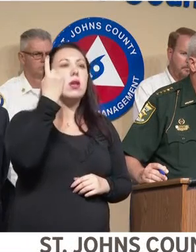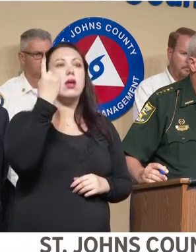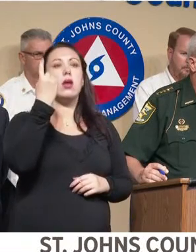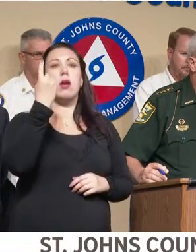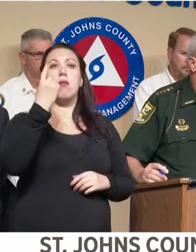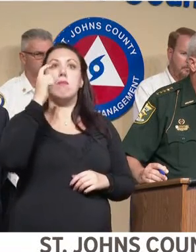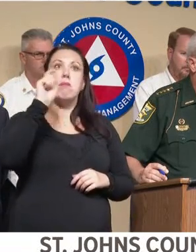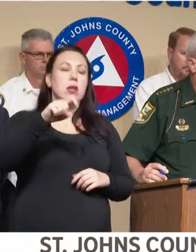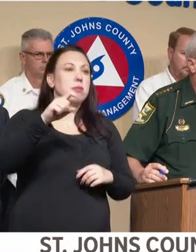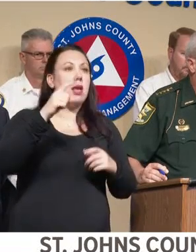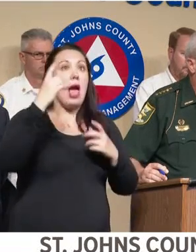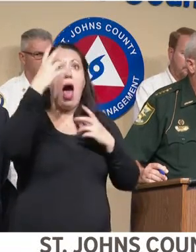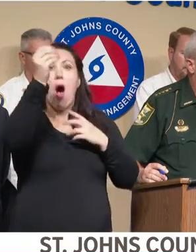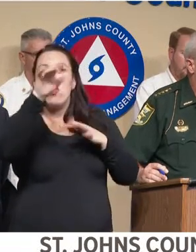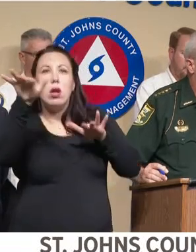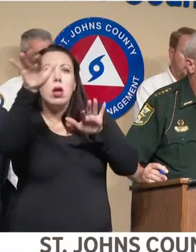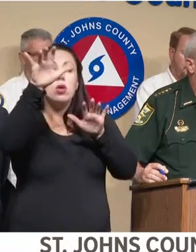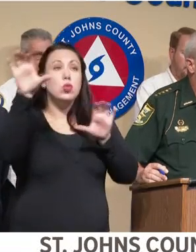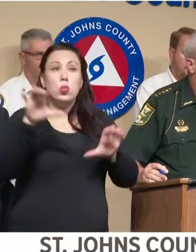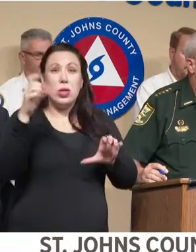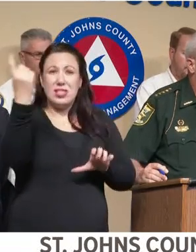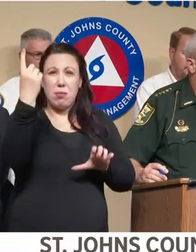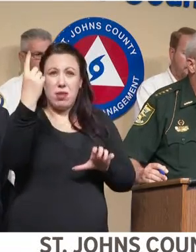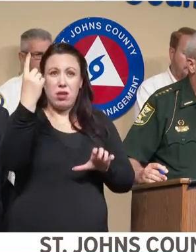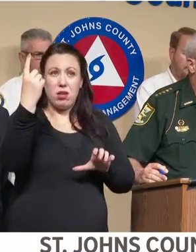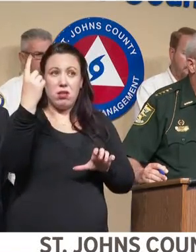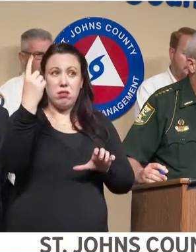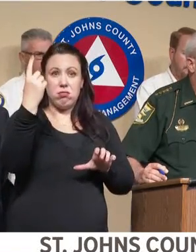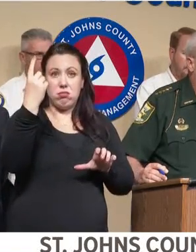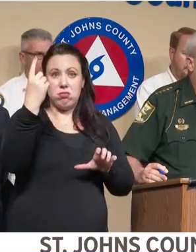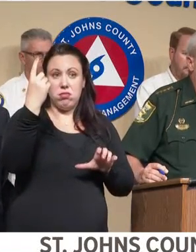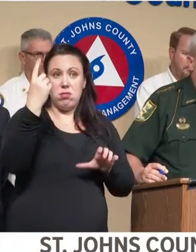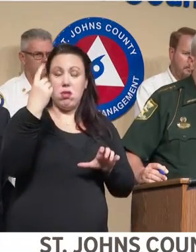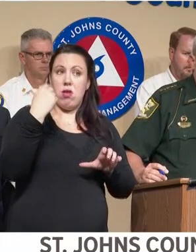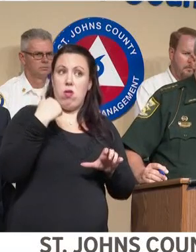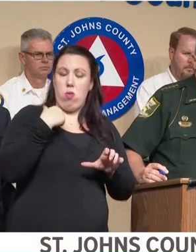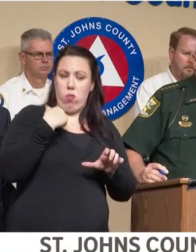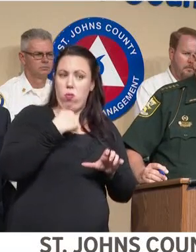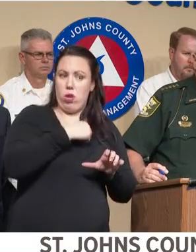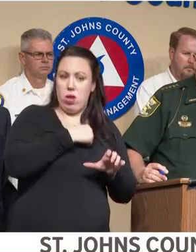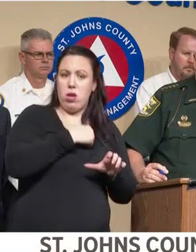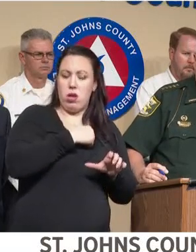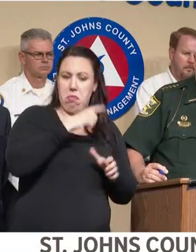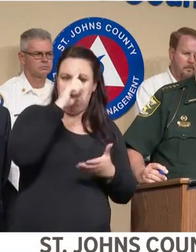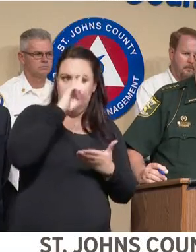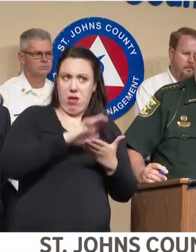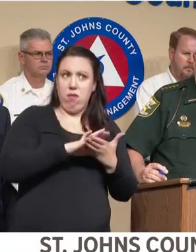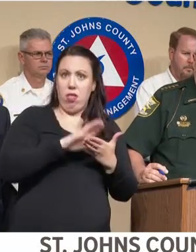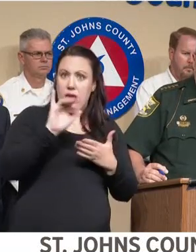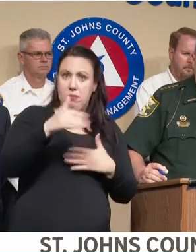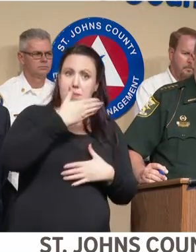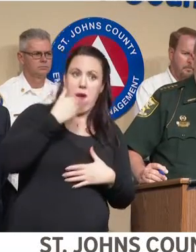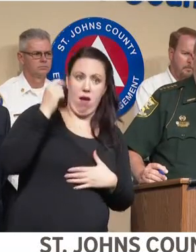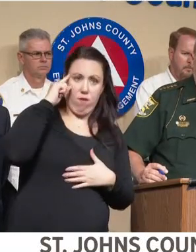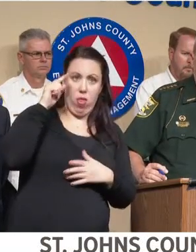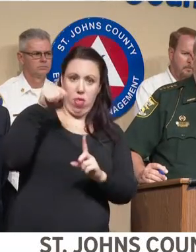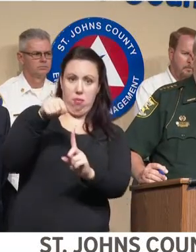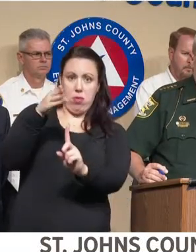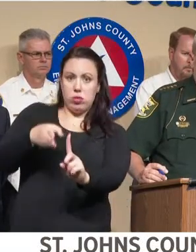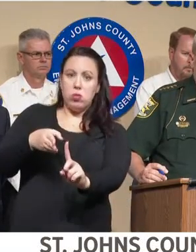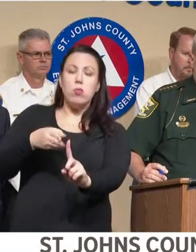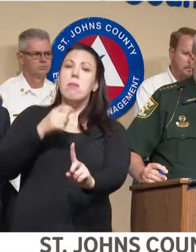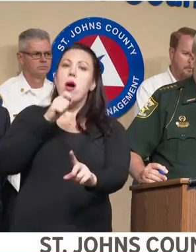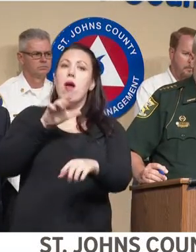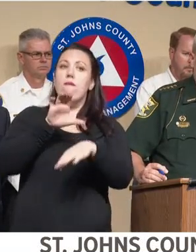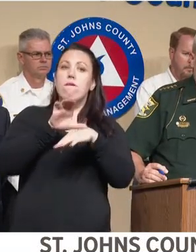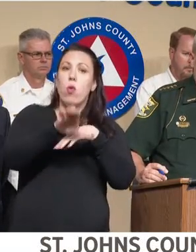doing something that we are convinced is in their best interest or in the best interest of the community, we may not enforce